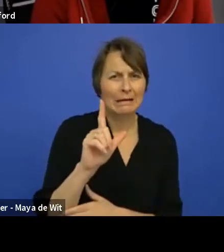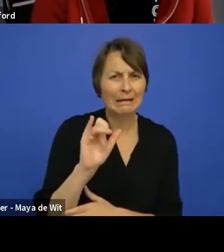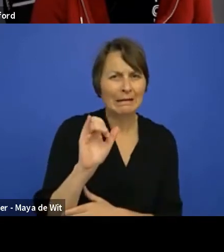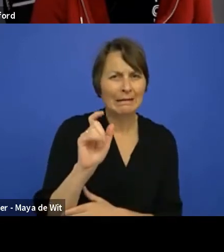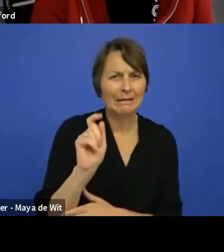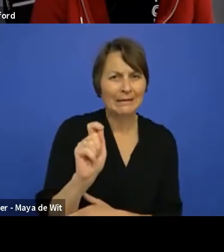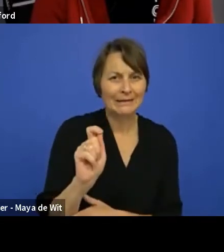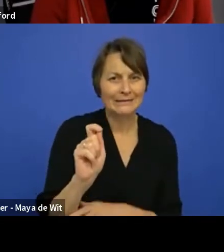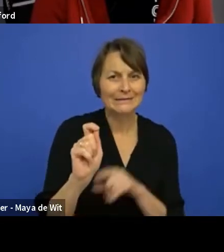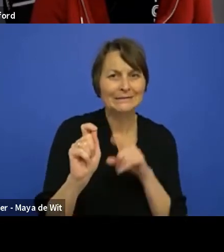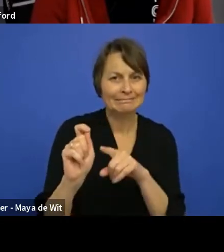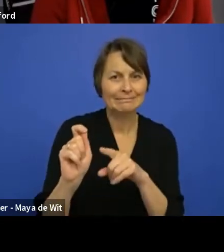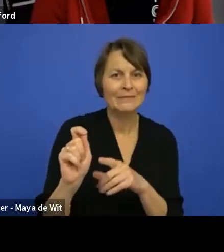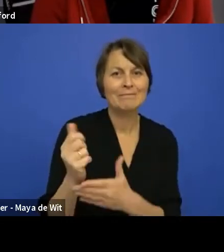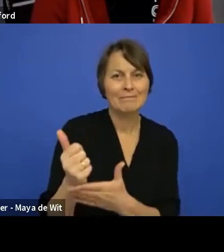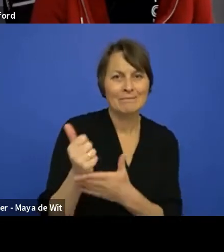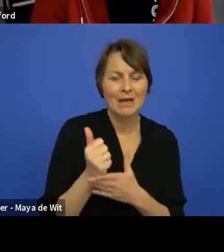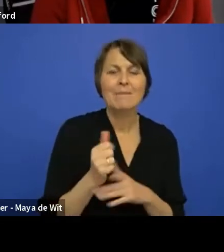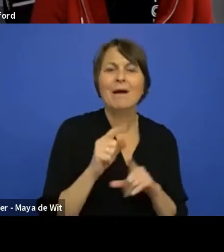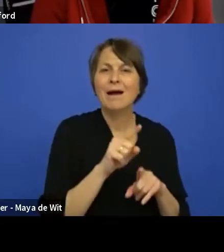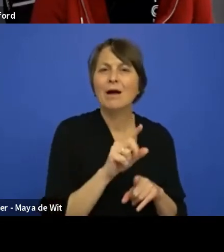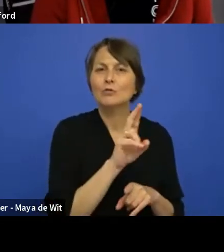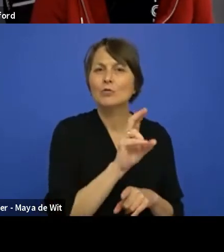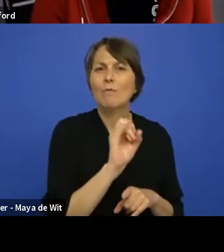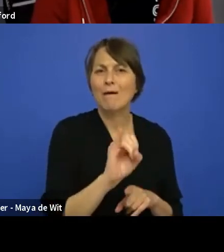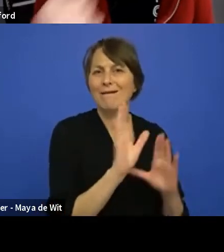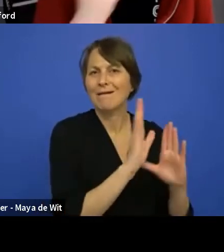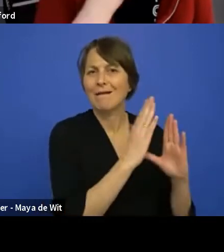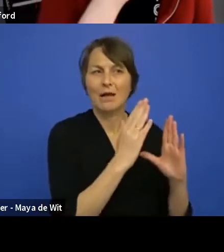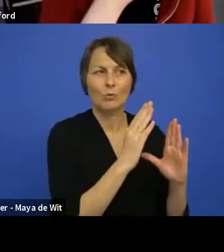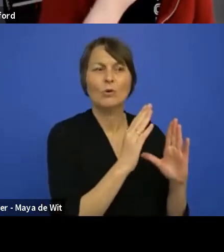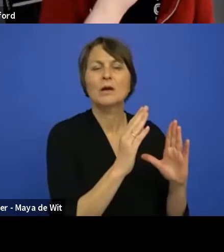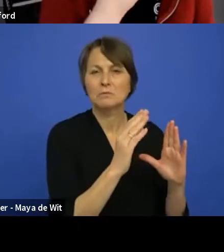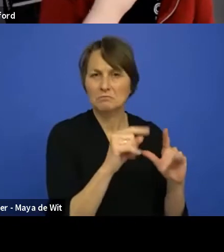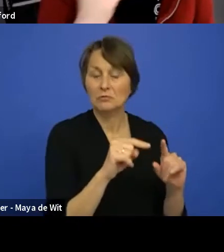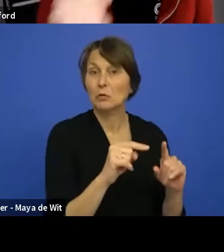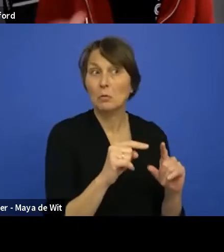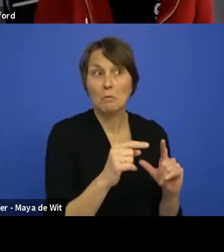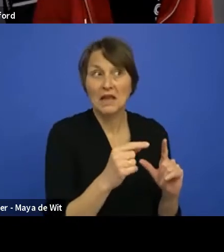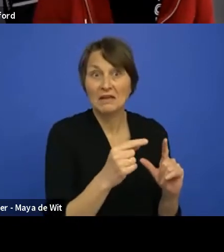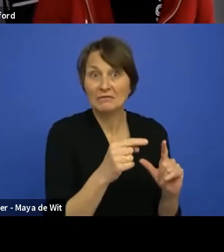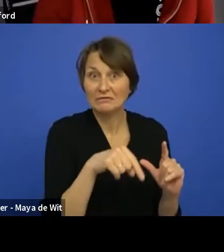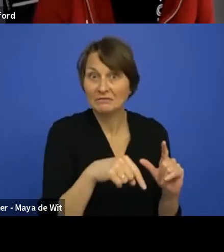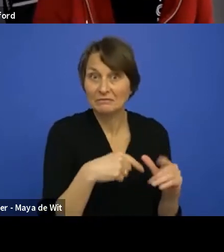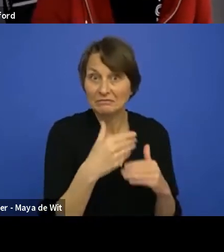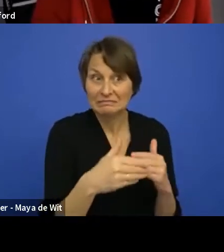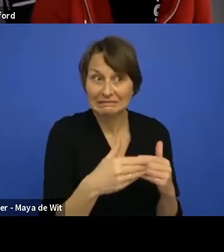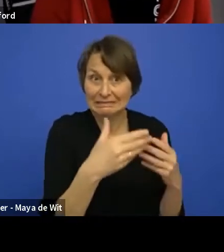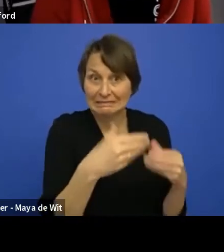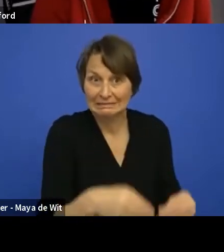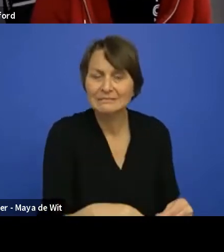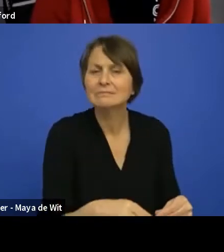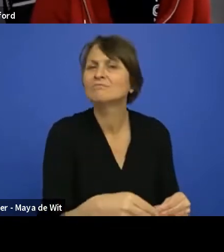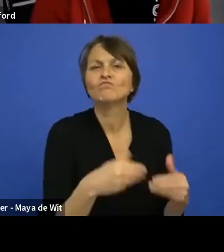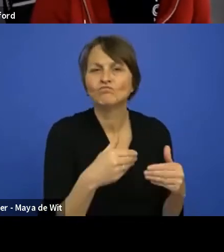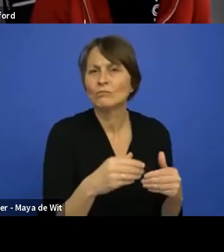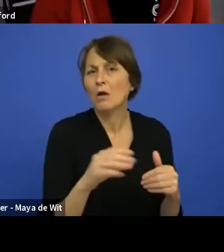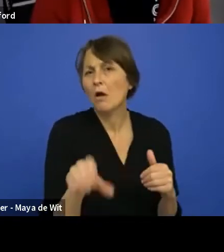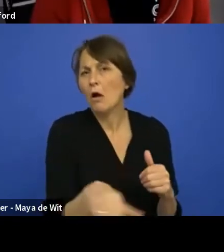when that becomes out of fashion, we can, we can use something else and all the components will still be the same for the, for any consumer of them. I